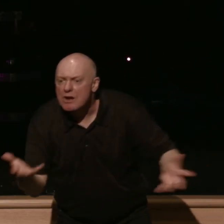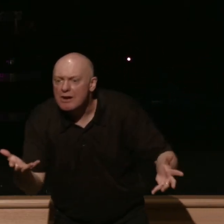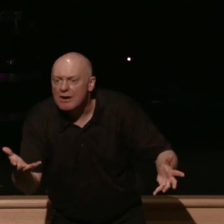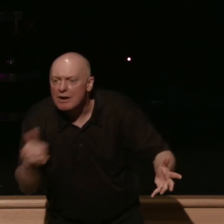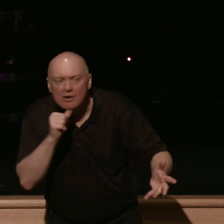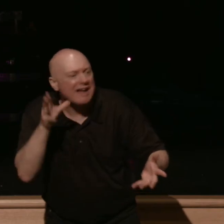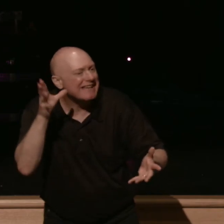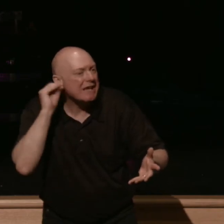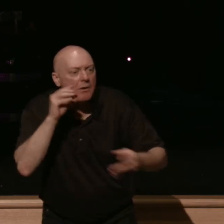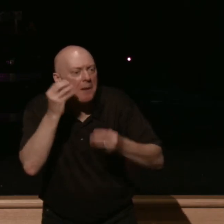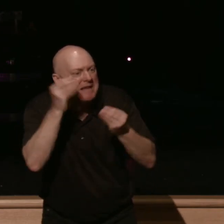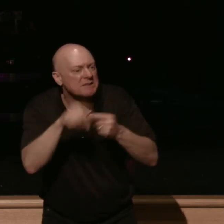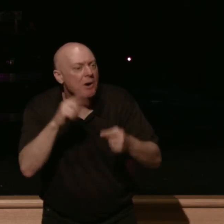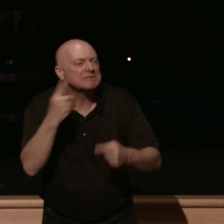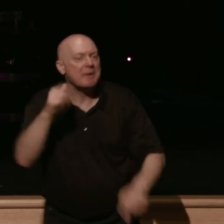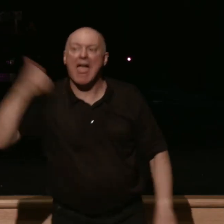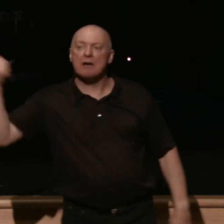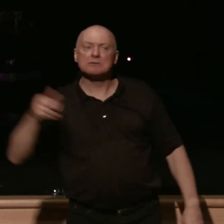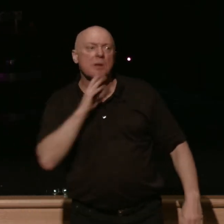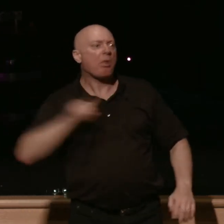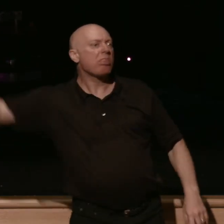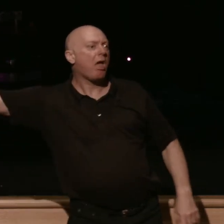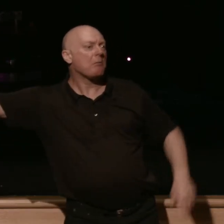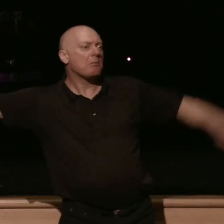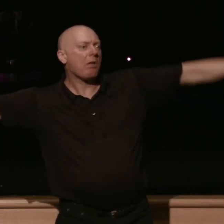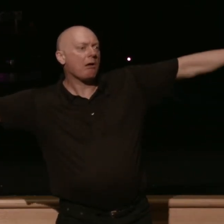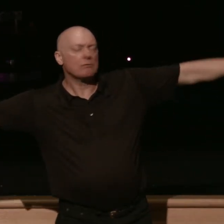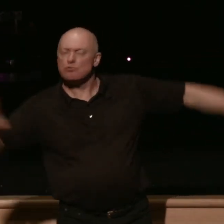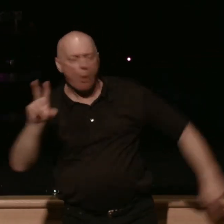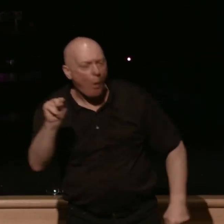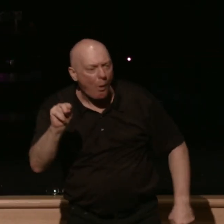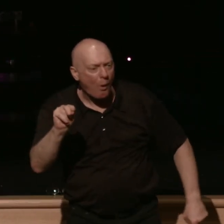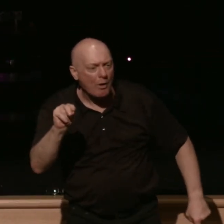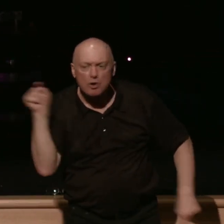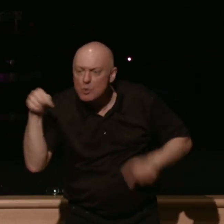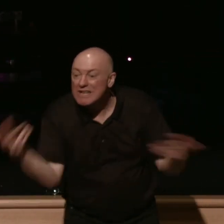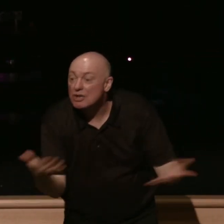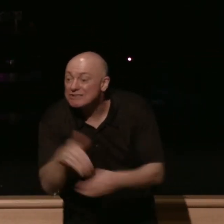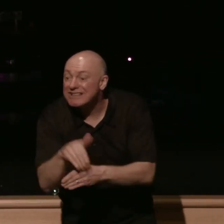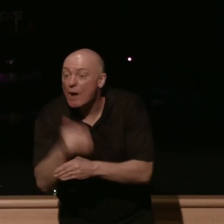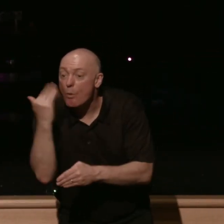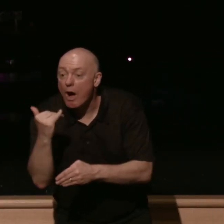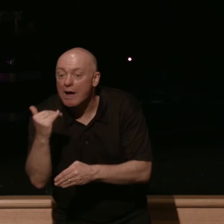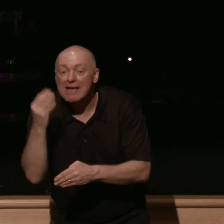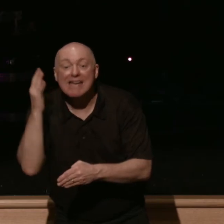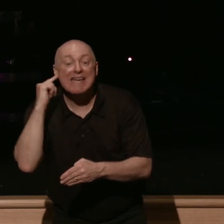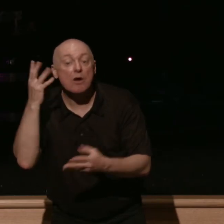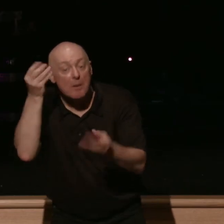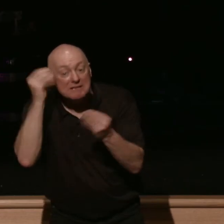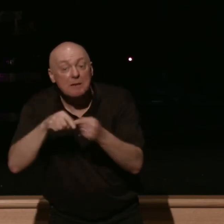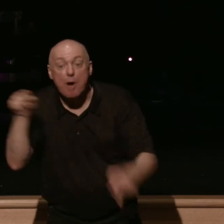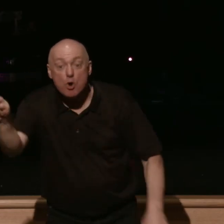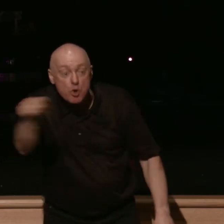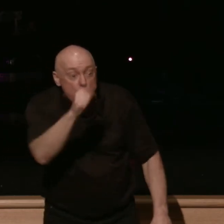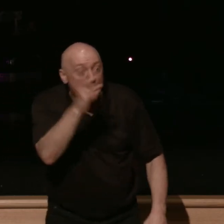message about somebody else to hear a message about you and what god wants to say to you tonight